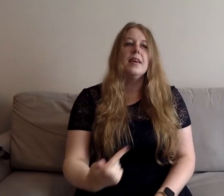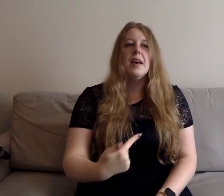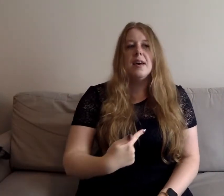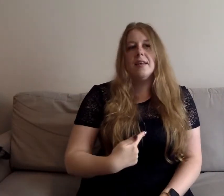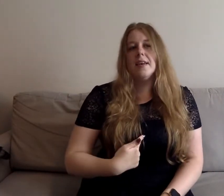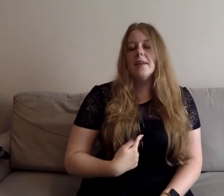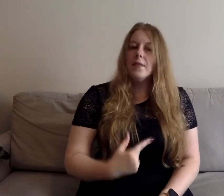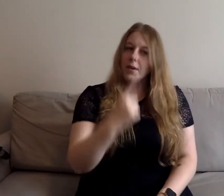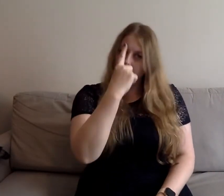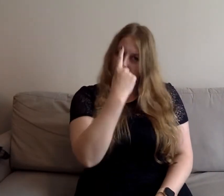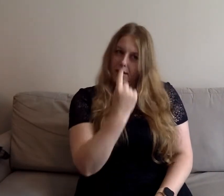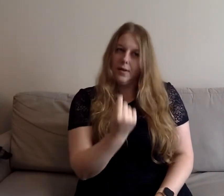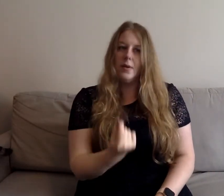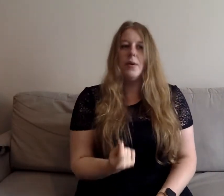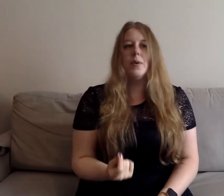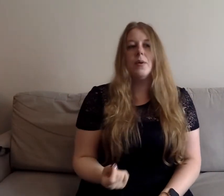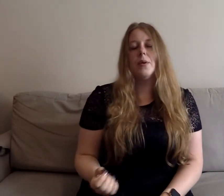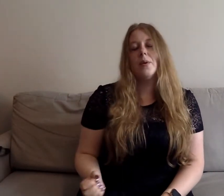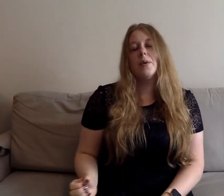See if only God